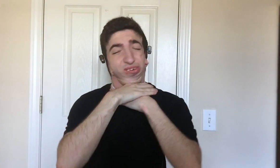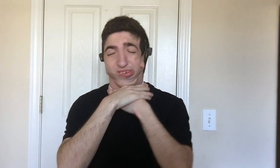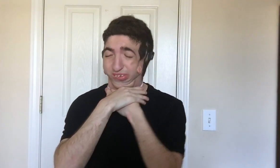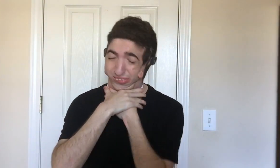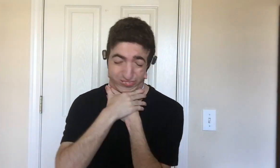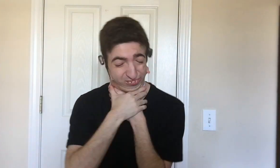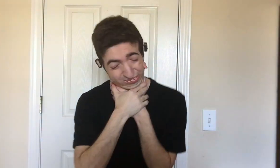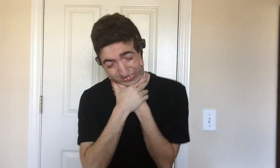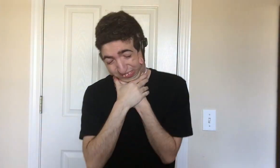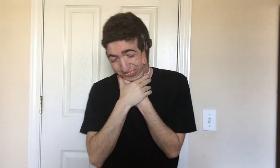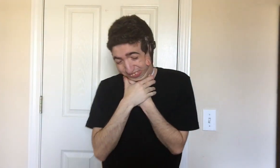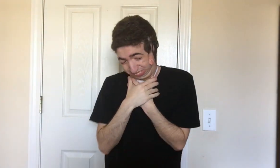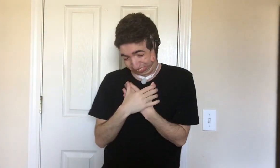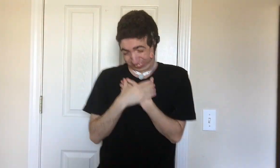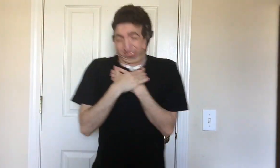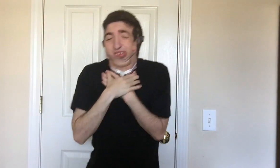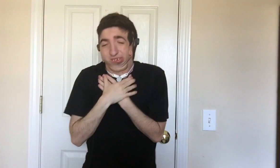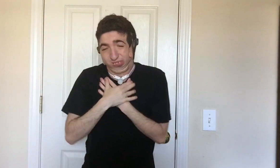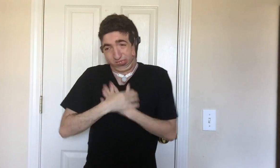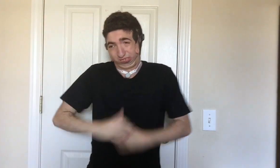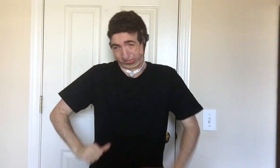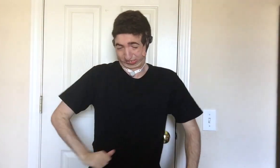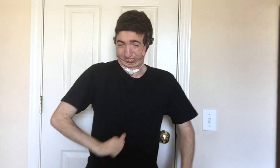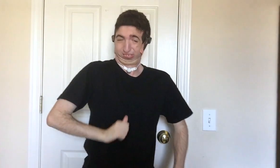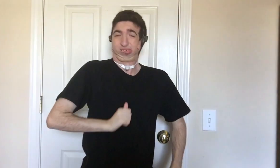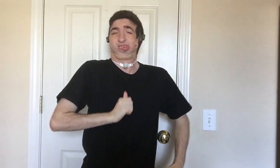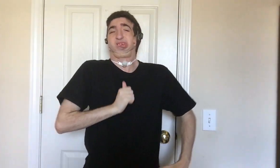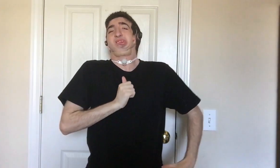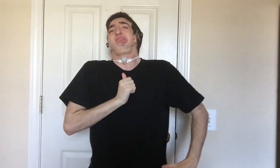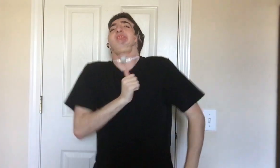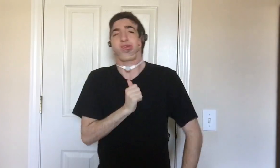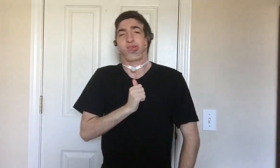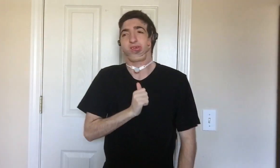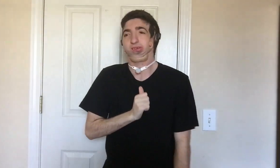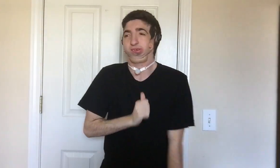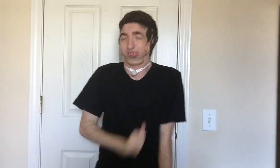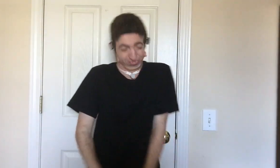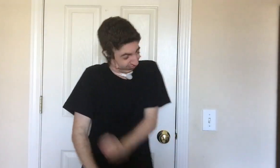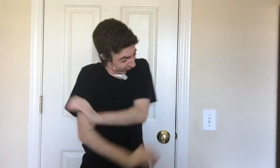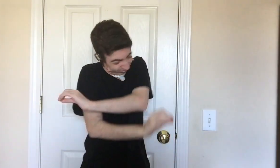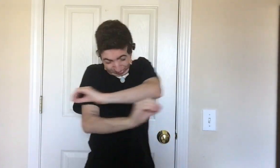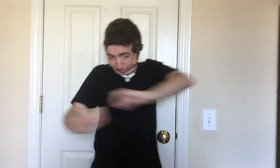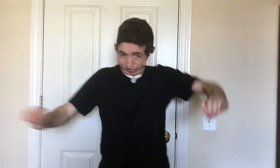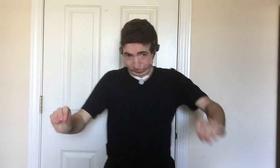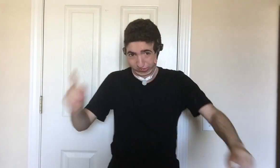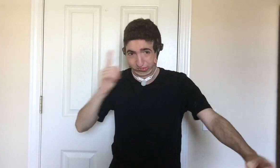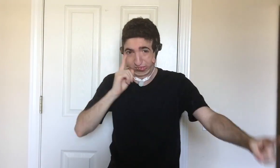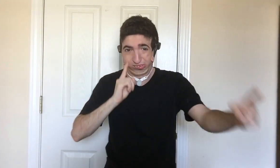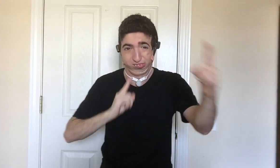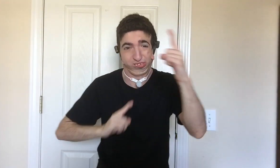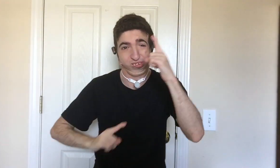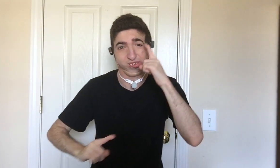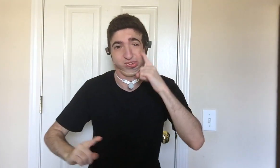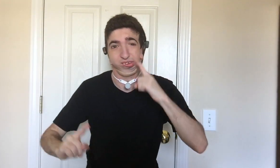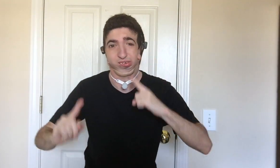it Already choking on my blood, so there's no use crying about